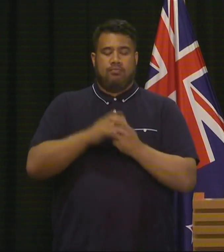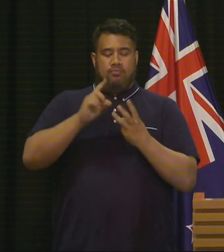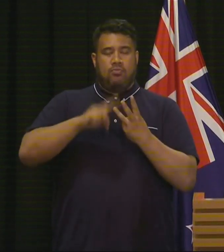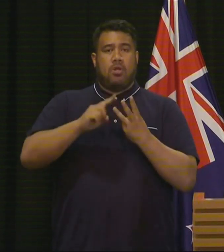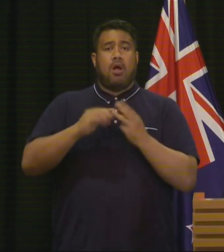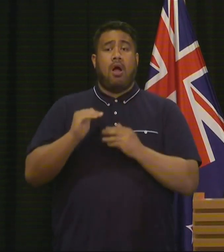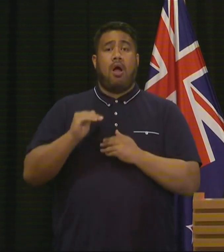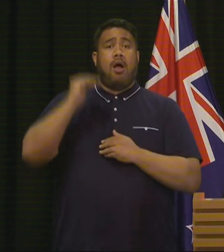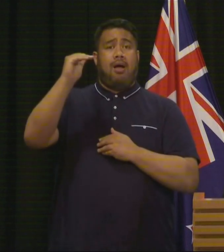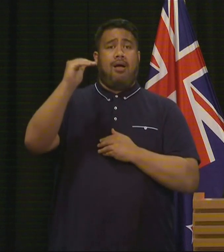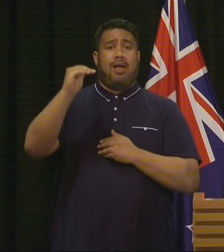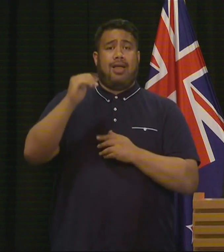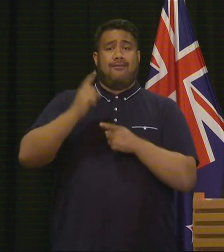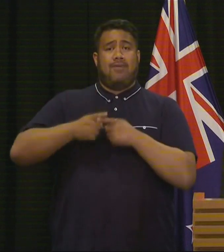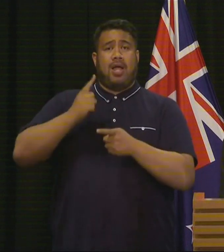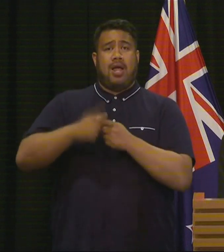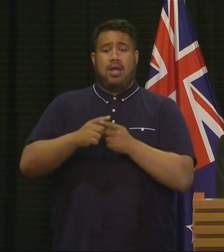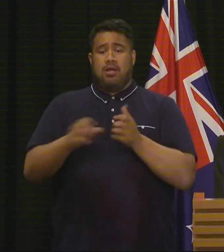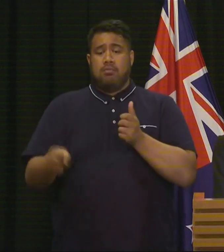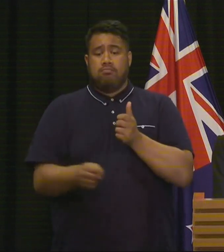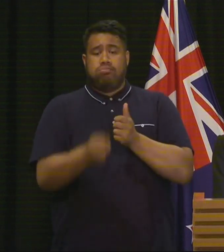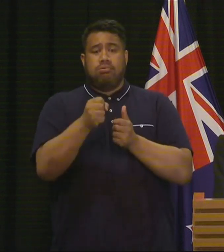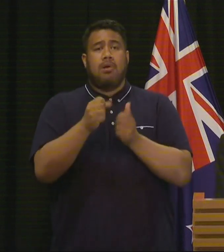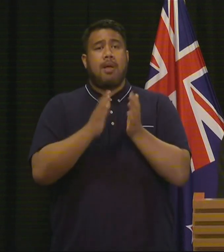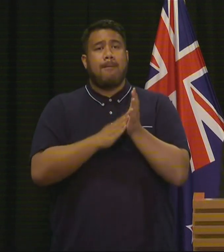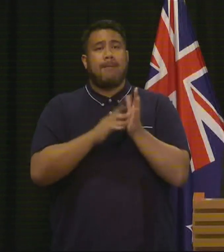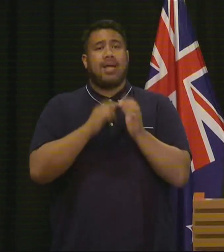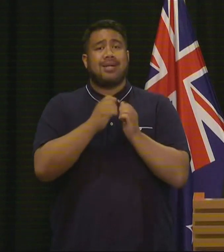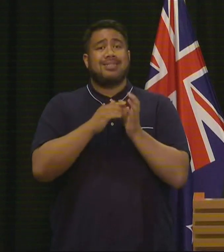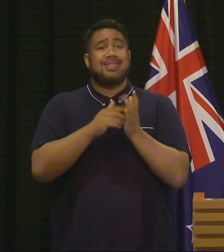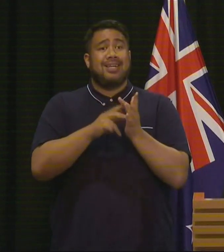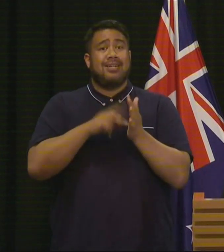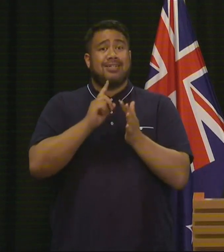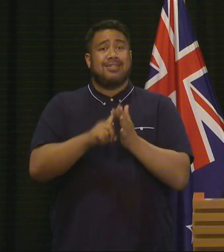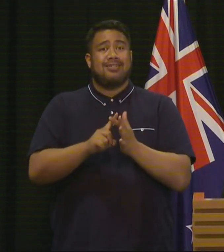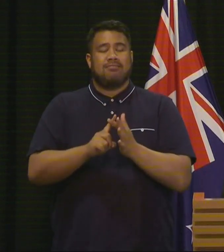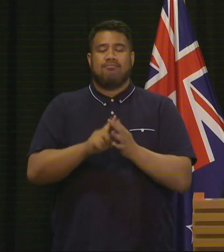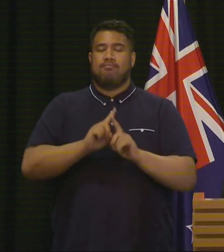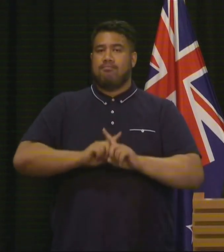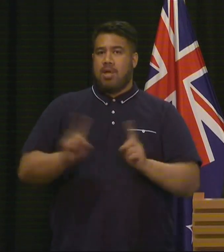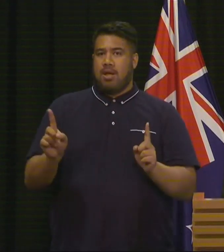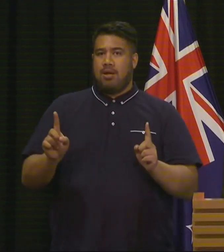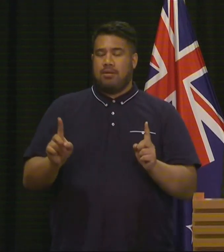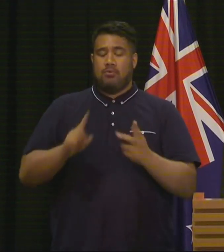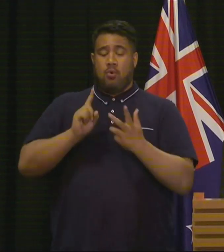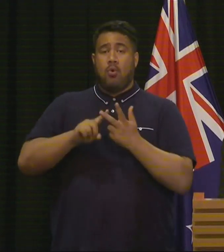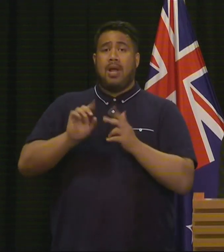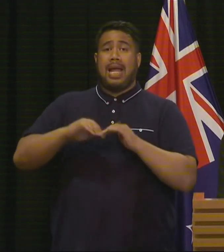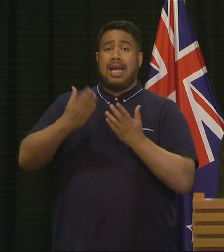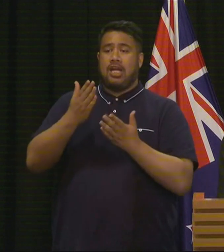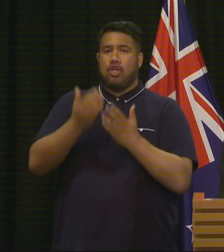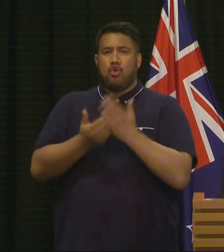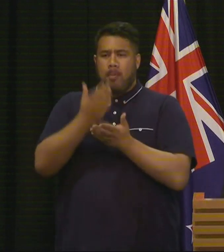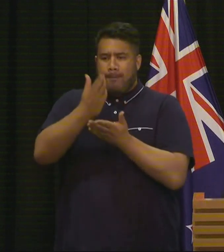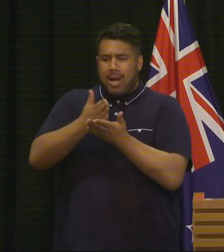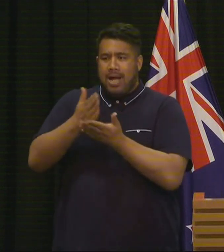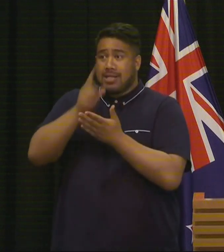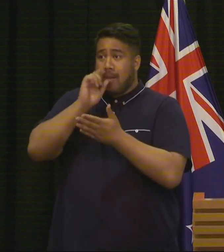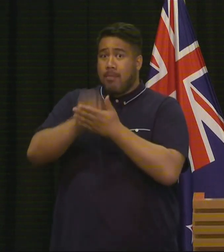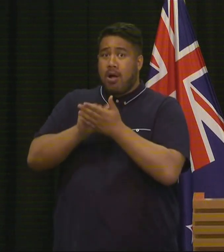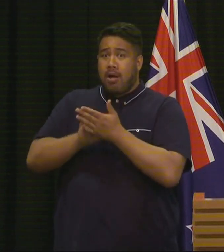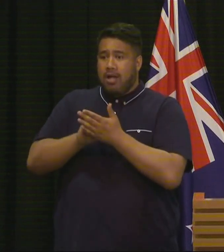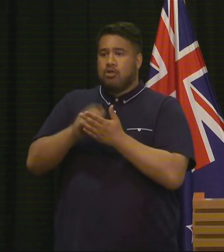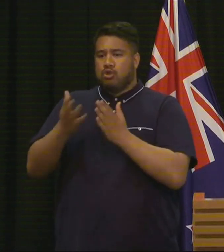magazines. We will ban all parts with the ability to convert semi-automatic or any other type of